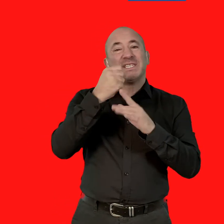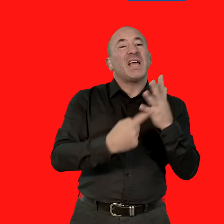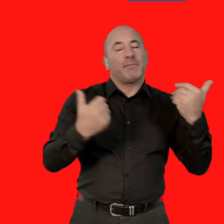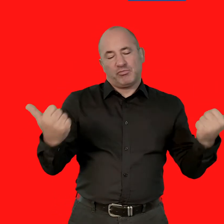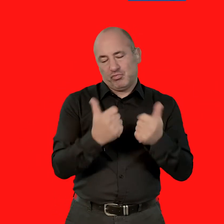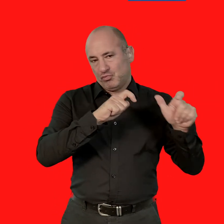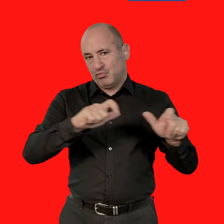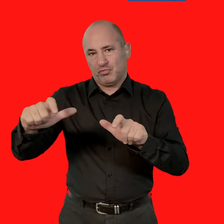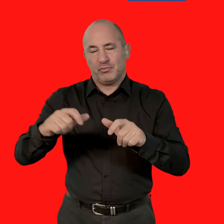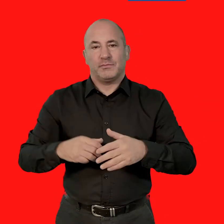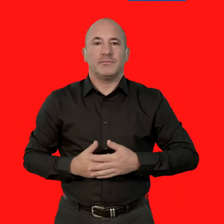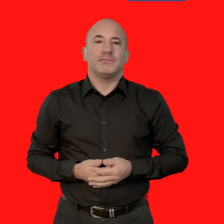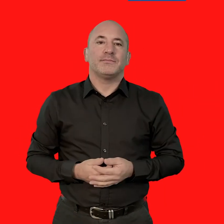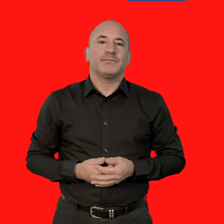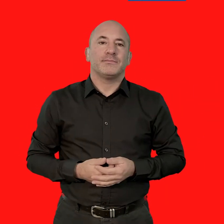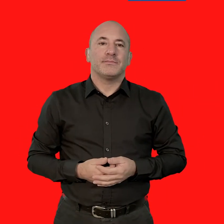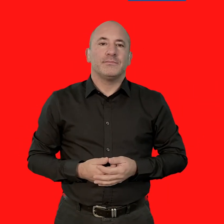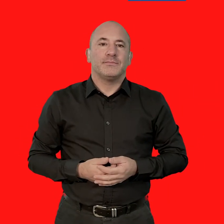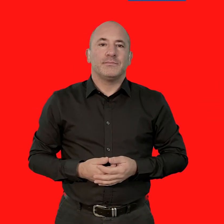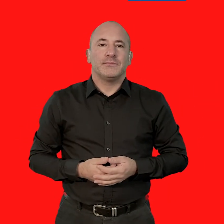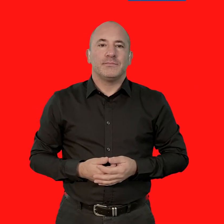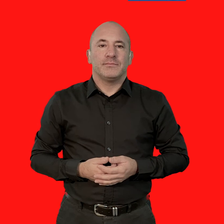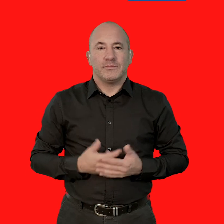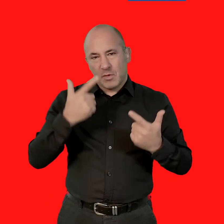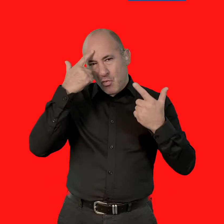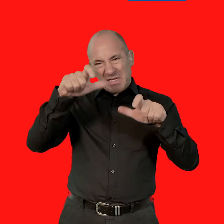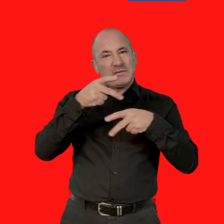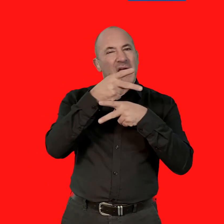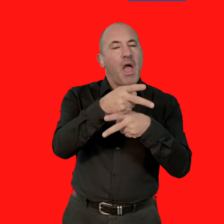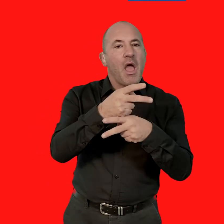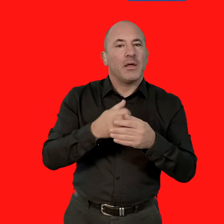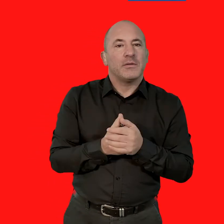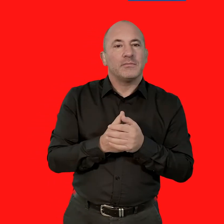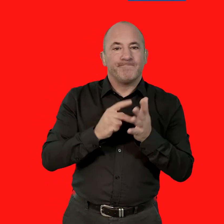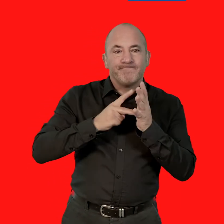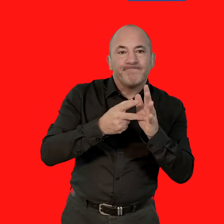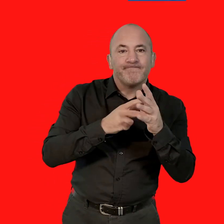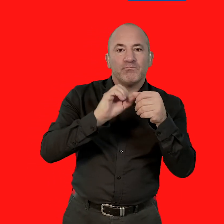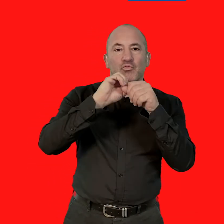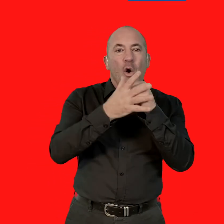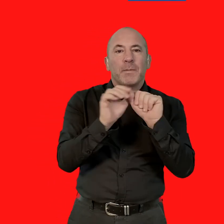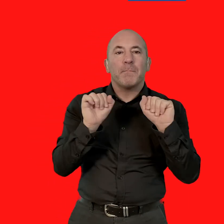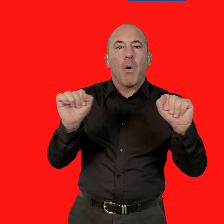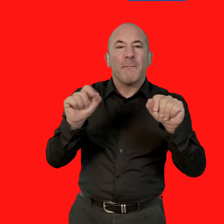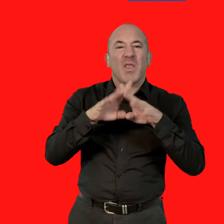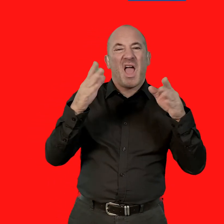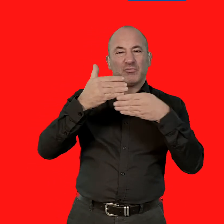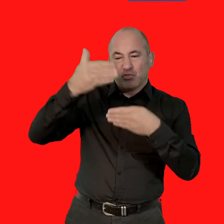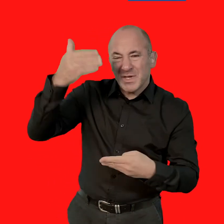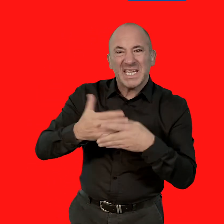disabled people can continue. Residential care. Covid secure arrangements such as substantial